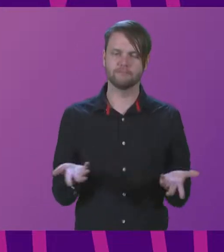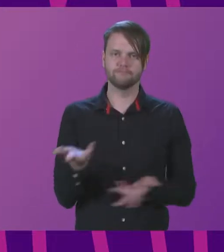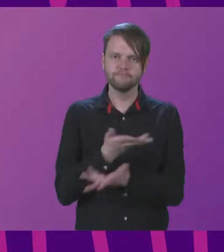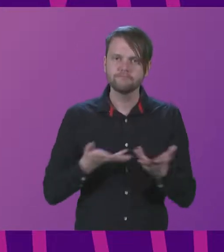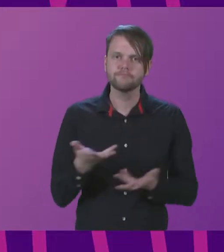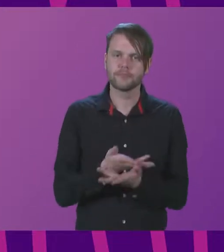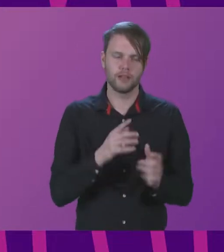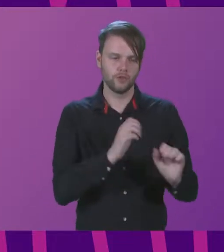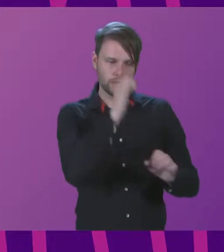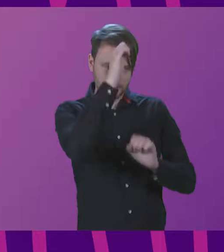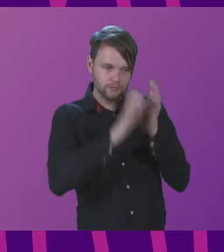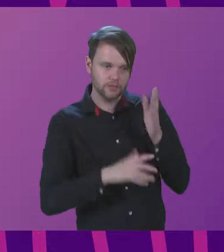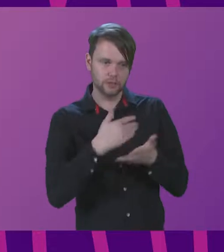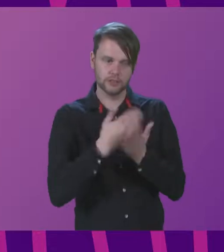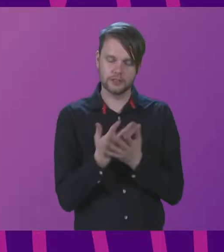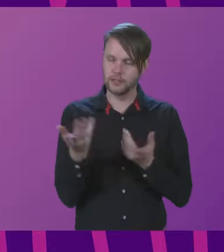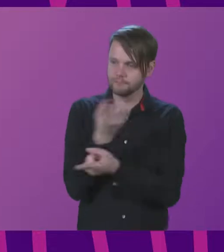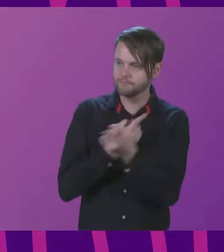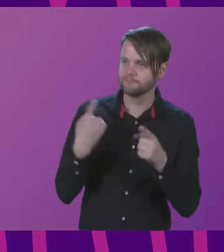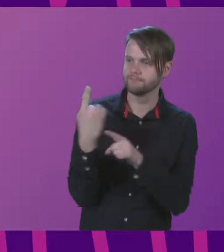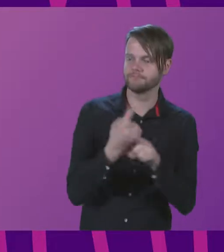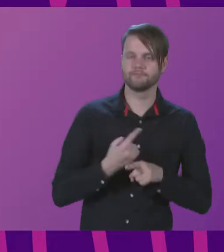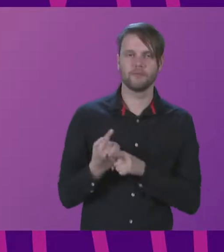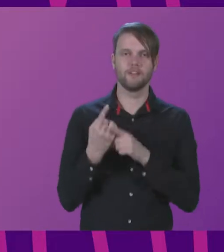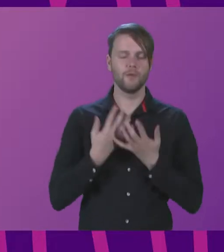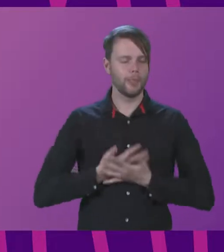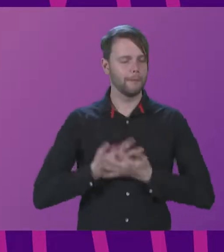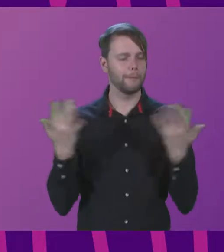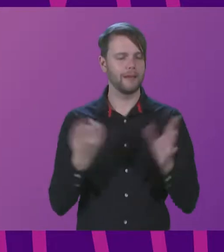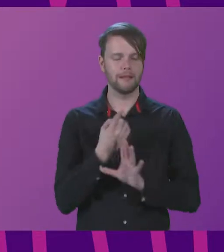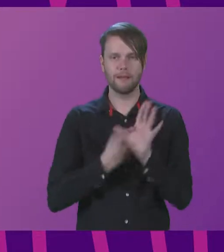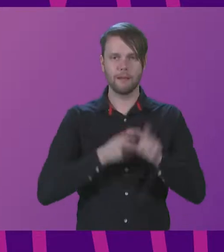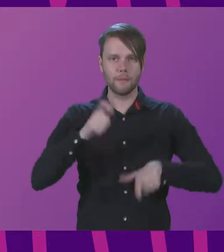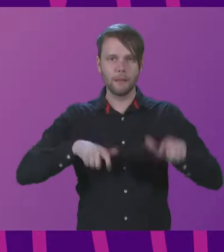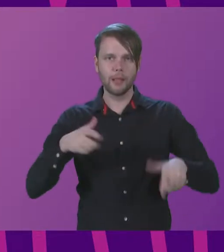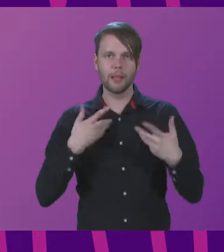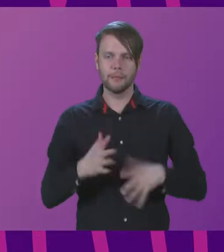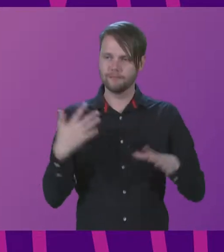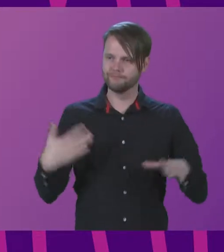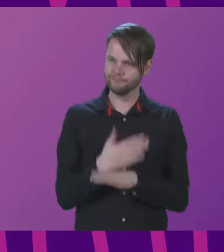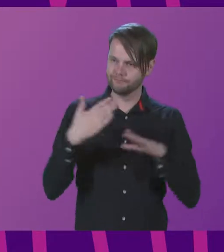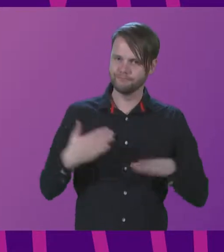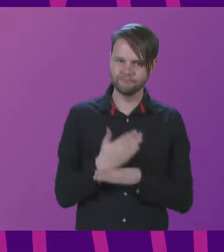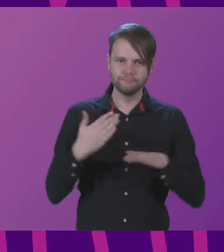and the experiences you shared with us. And to the great many young people who made this meeting function,